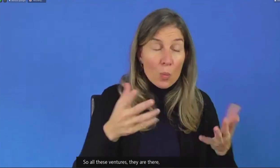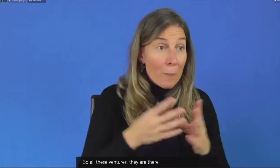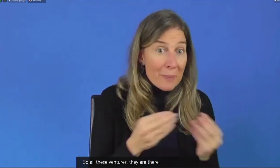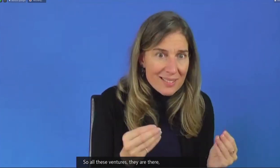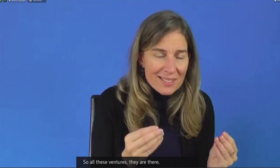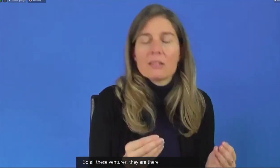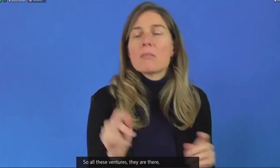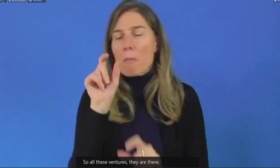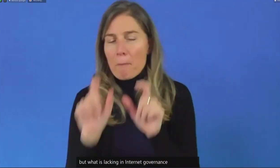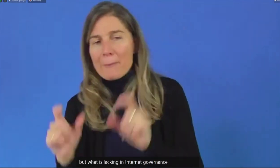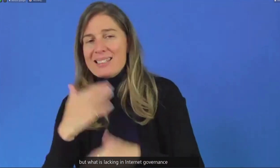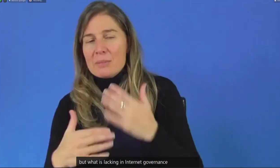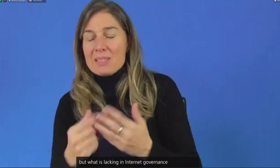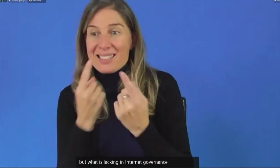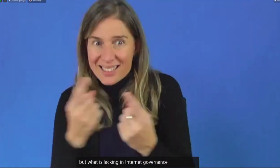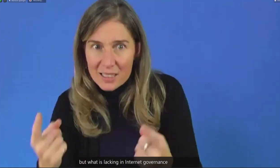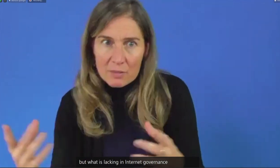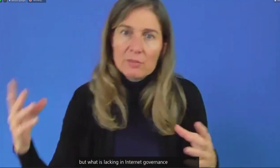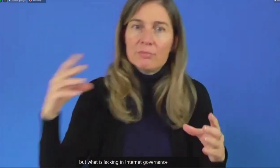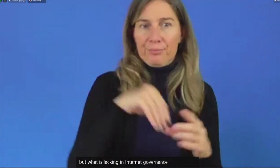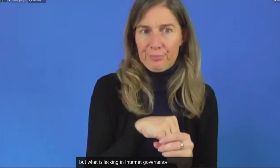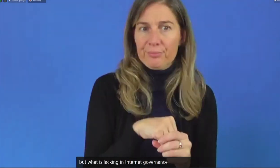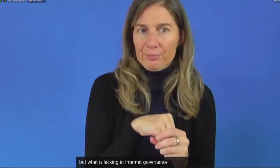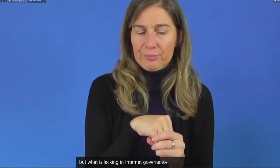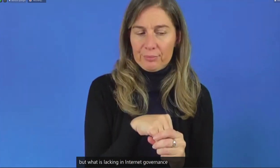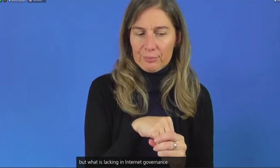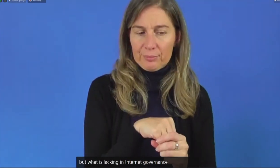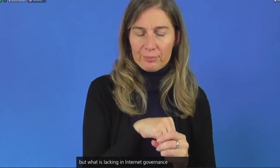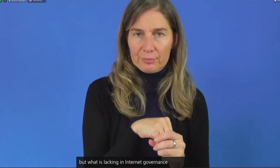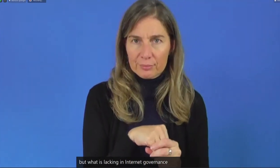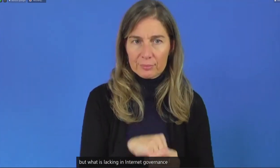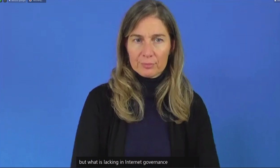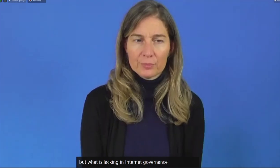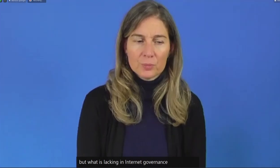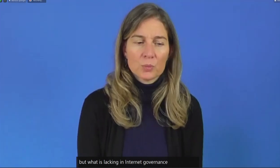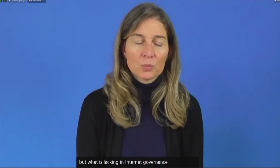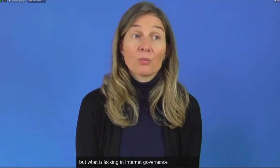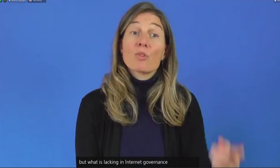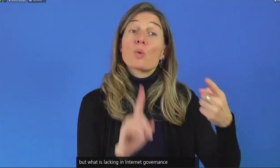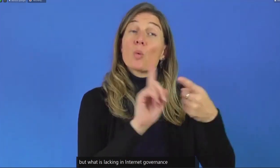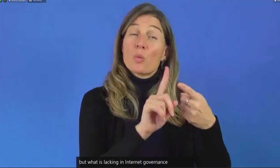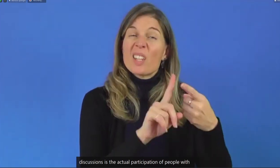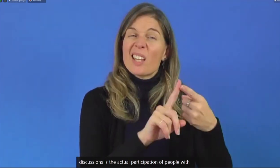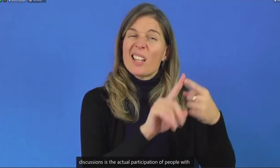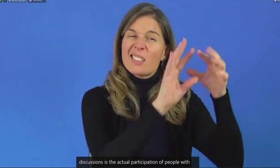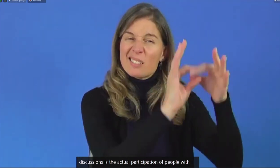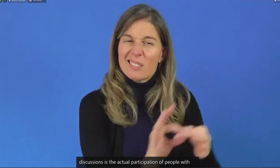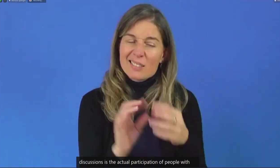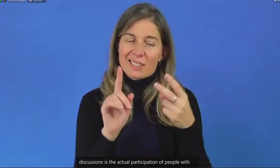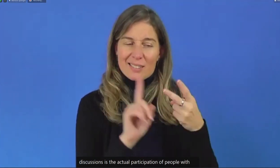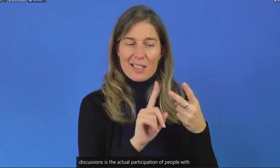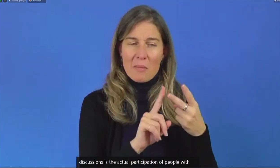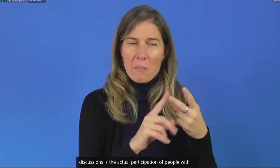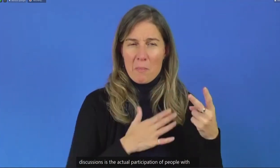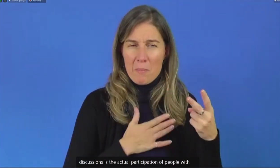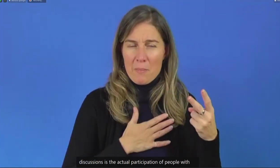disabilities. And this brings me to the second part of my my discussion, which